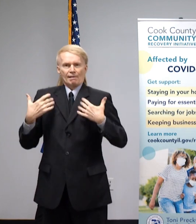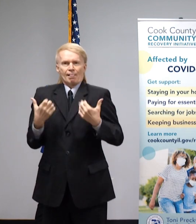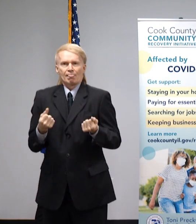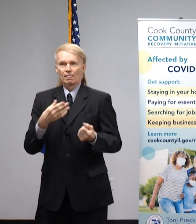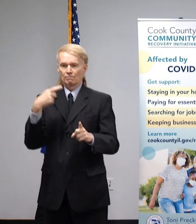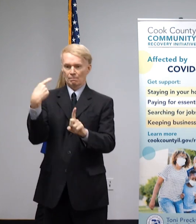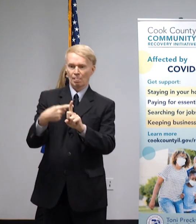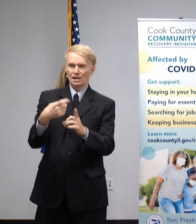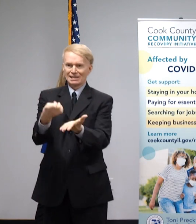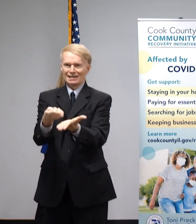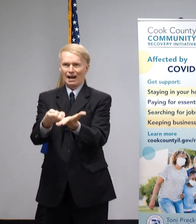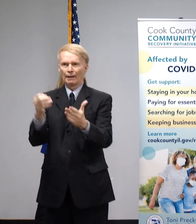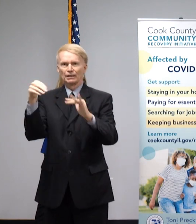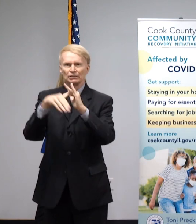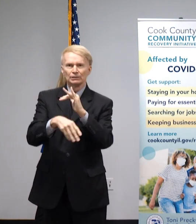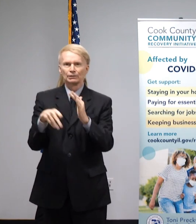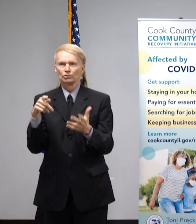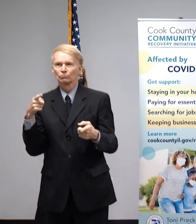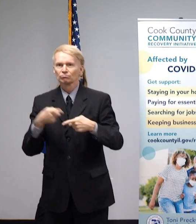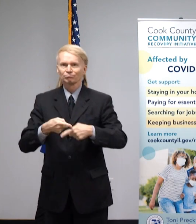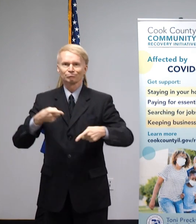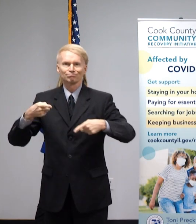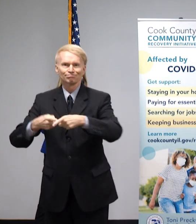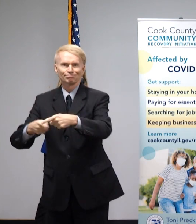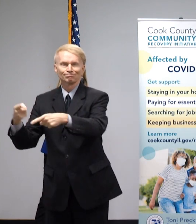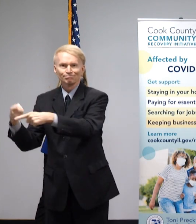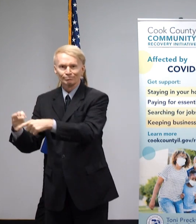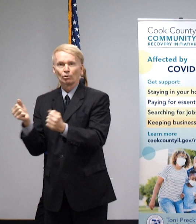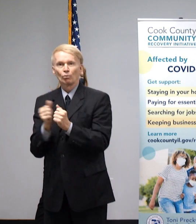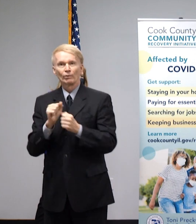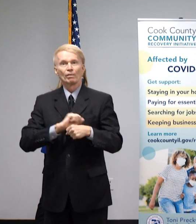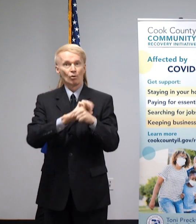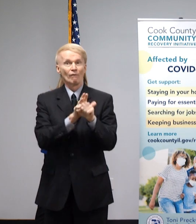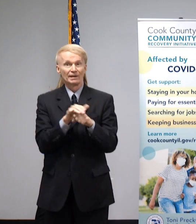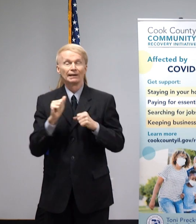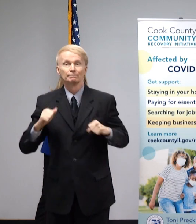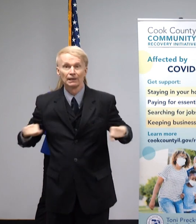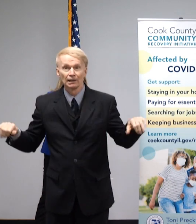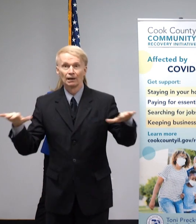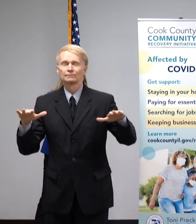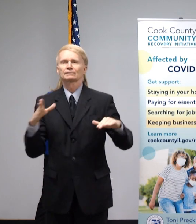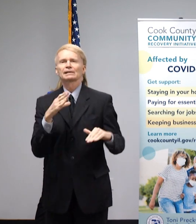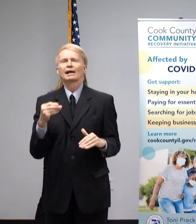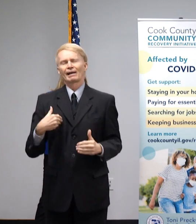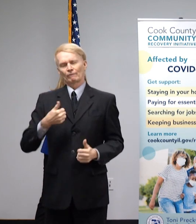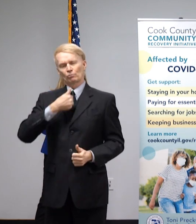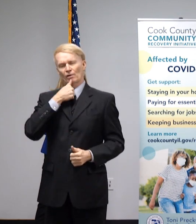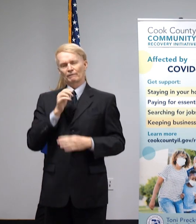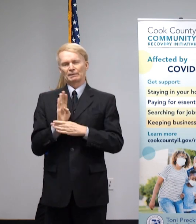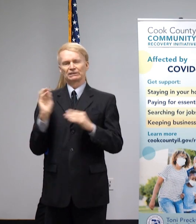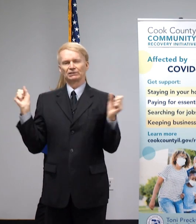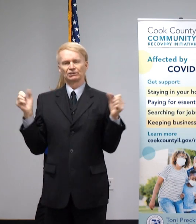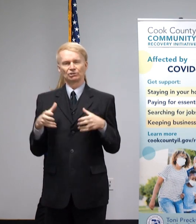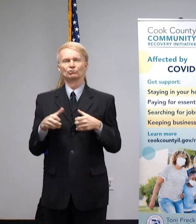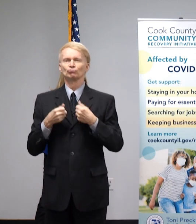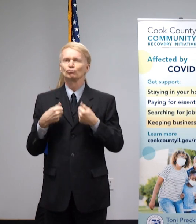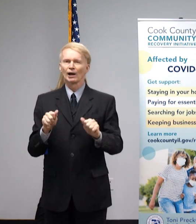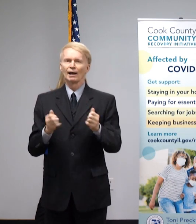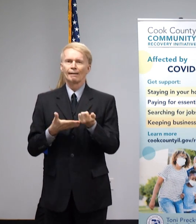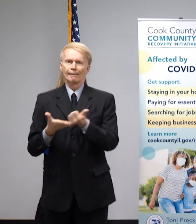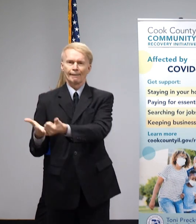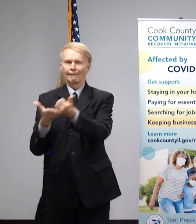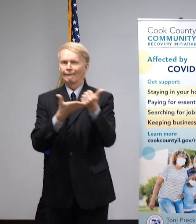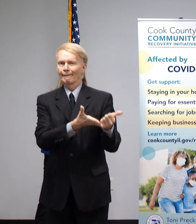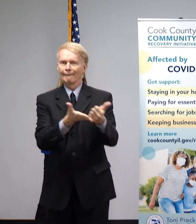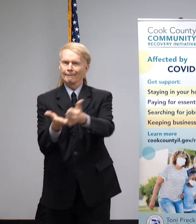brought by the COVID-19 pandemic, and right away helped bring private sector resources into the fold. That